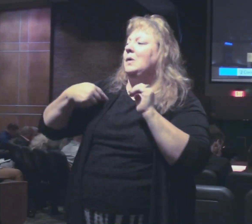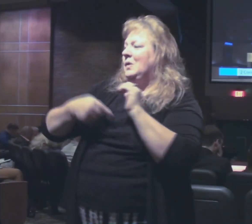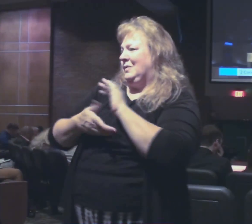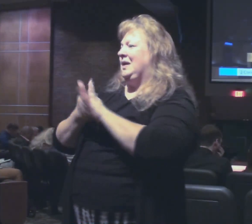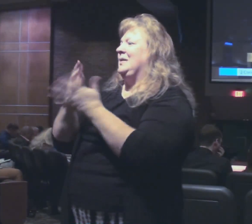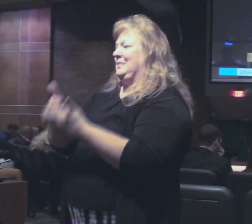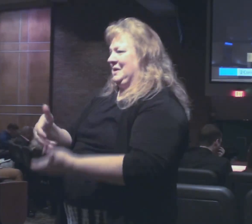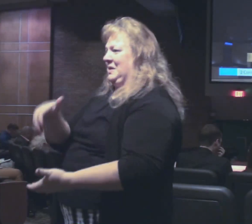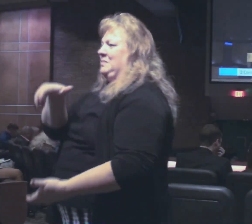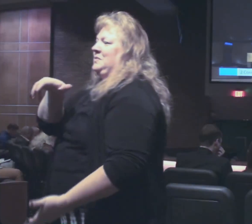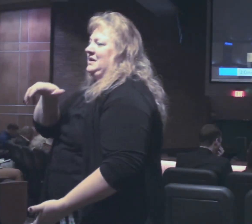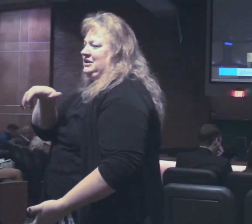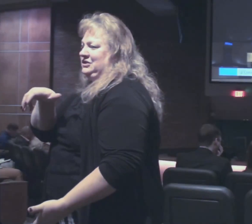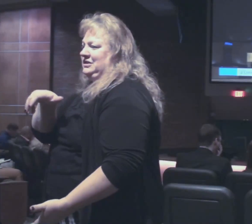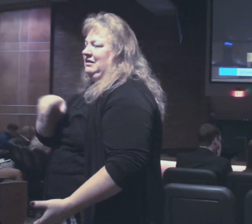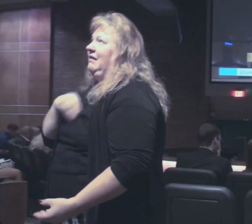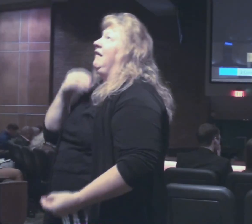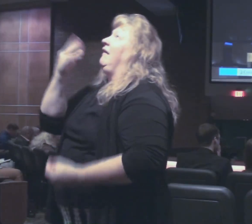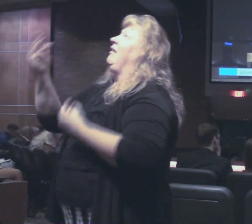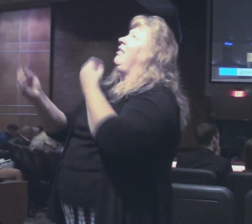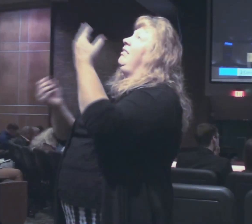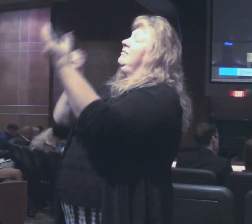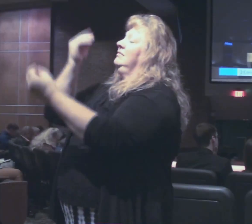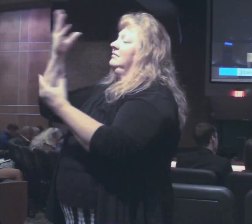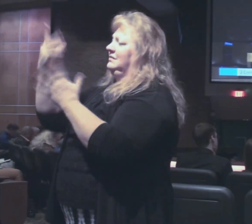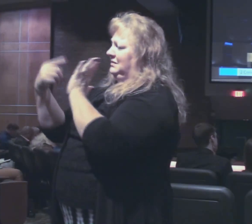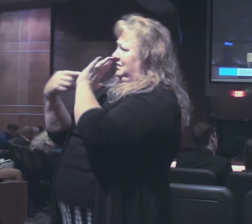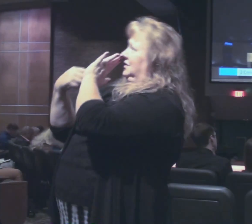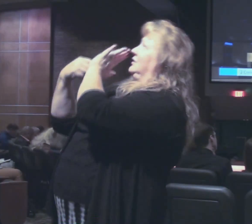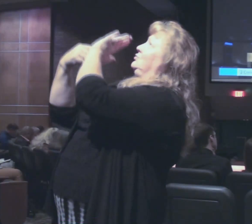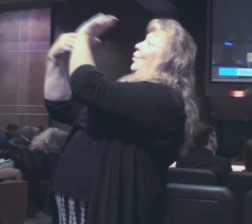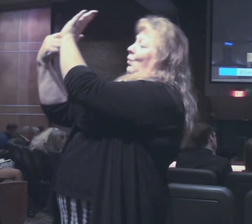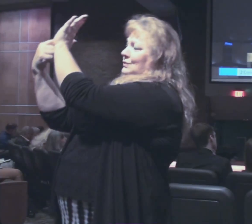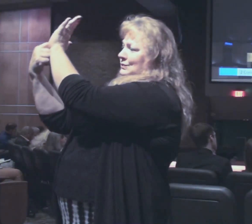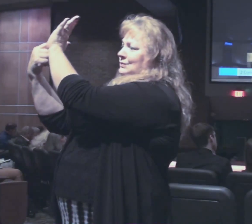and our generosity in the material realm is the reflection